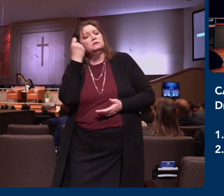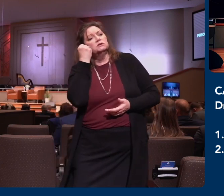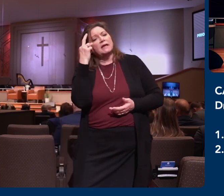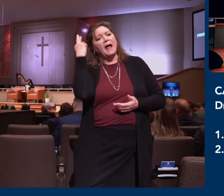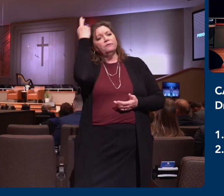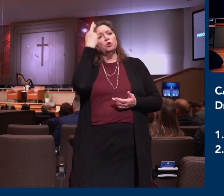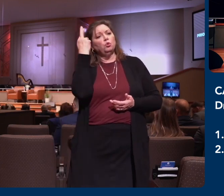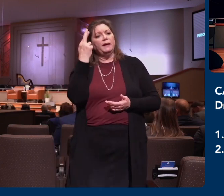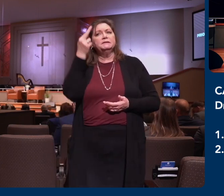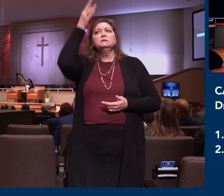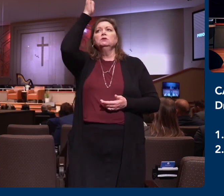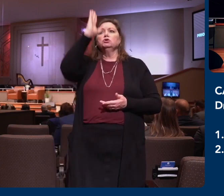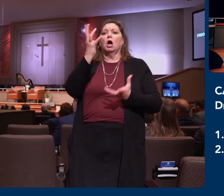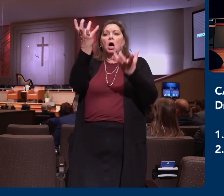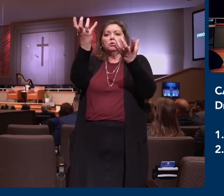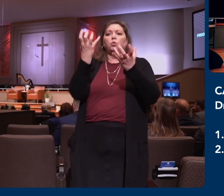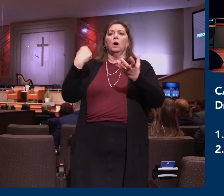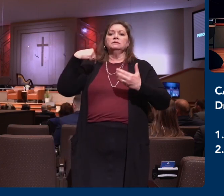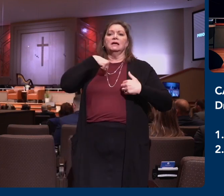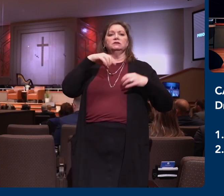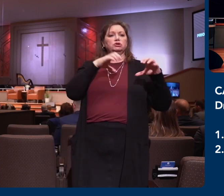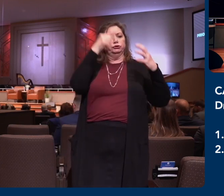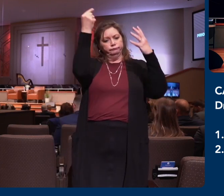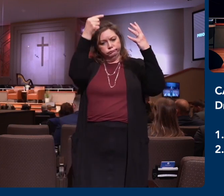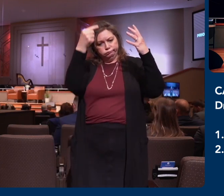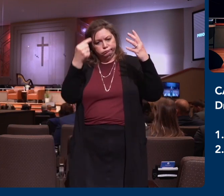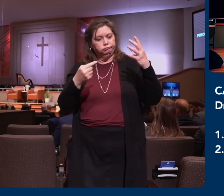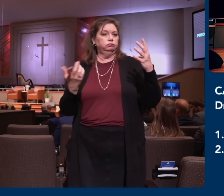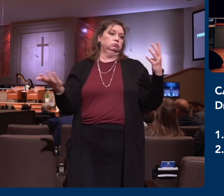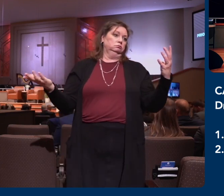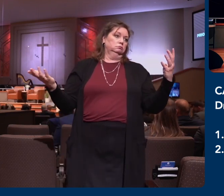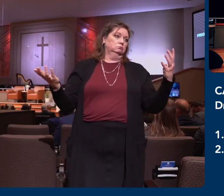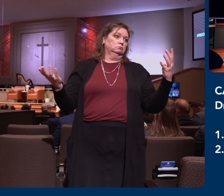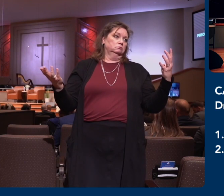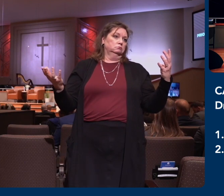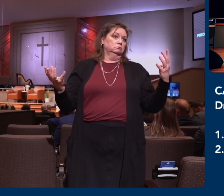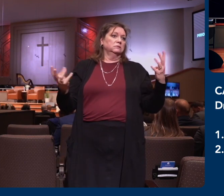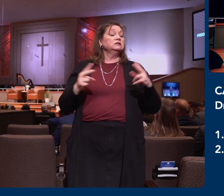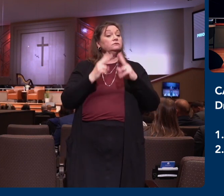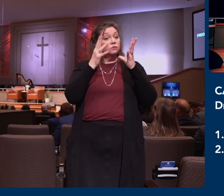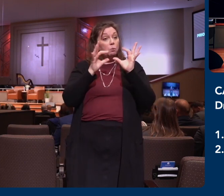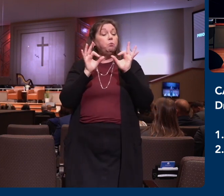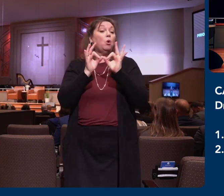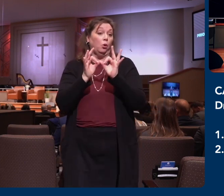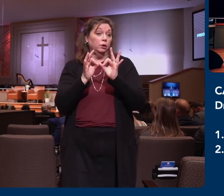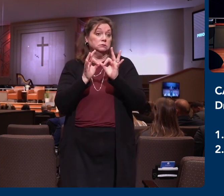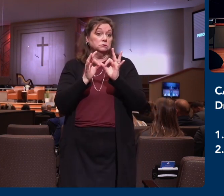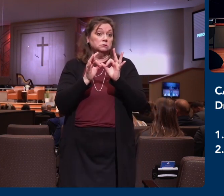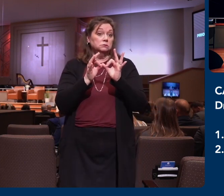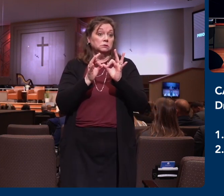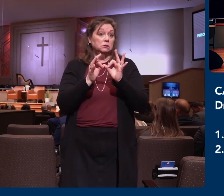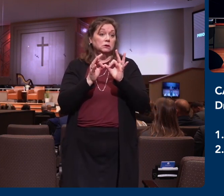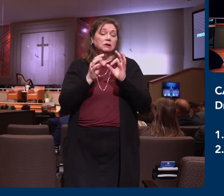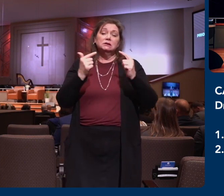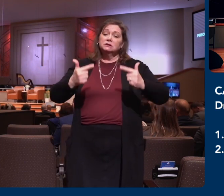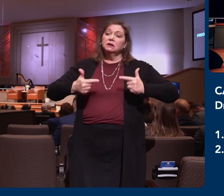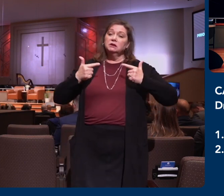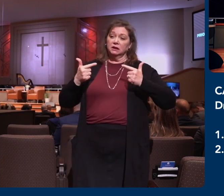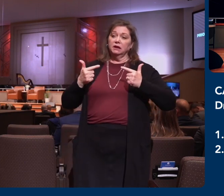praying for their spiritual life and he prays for them to walk worthy of the Lord. And he prays